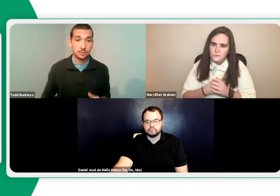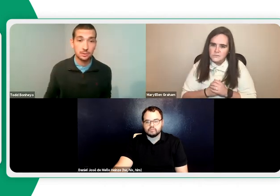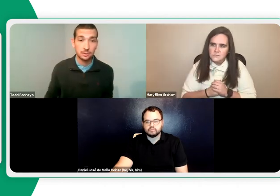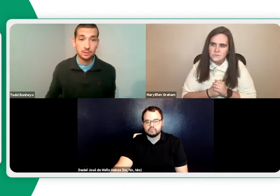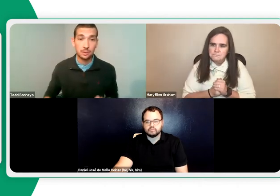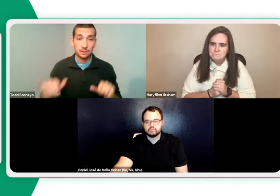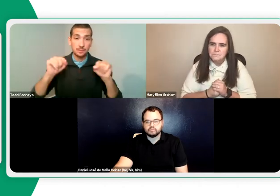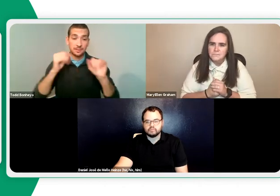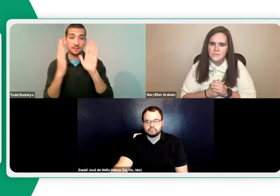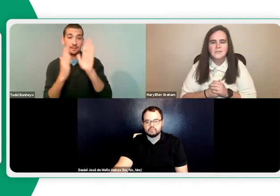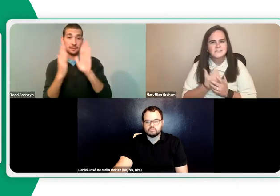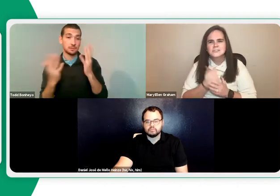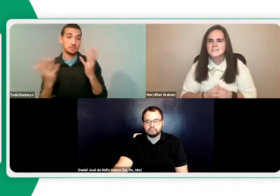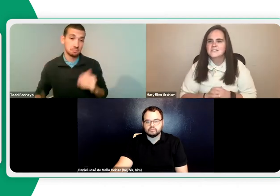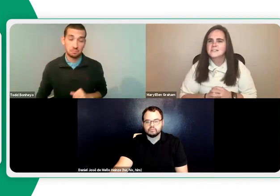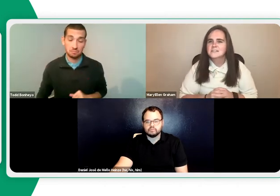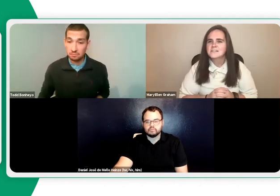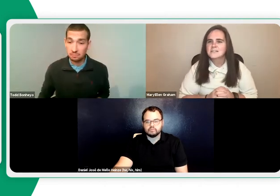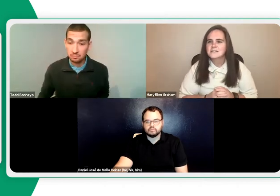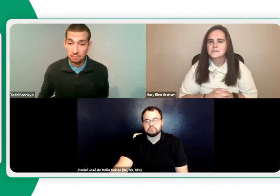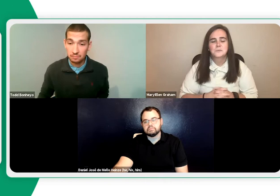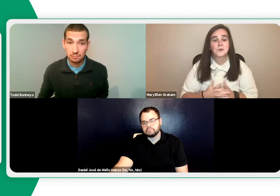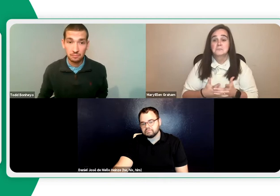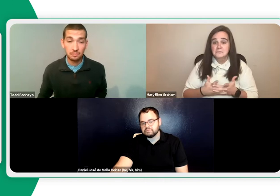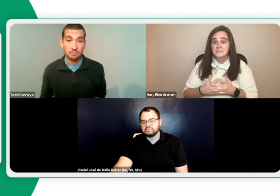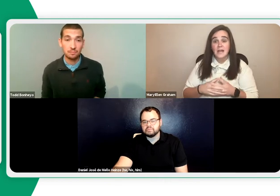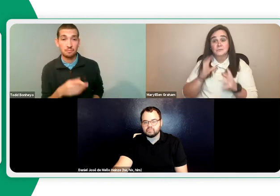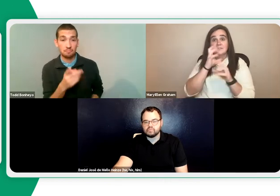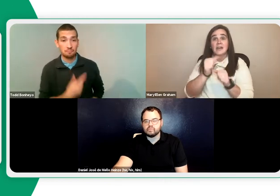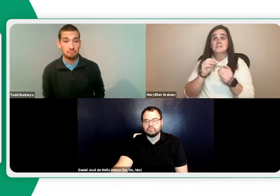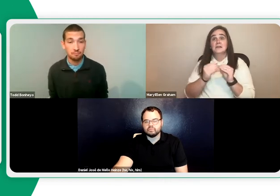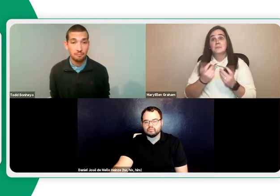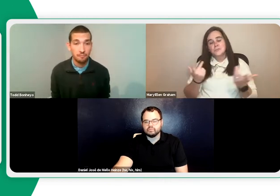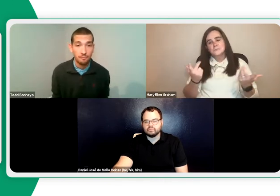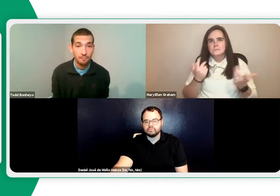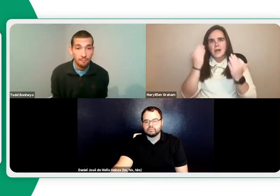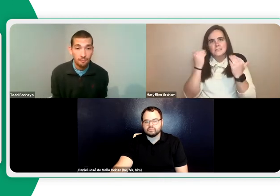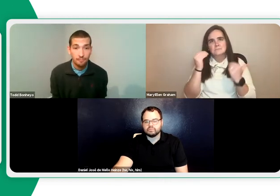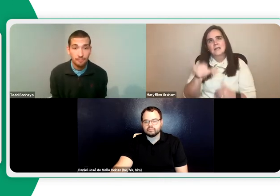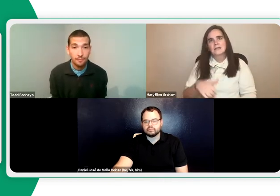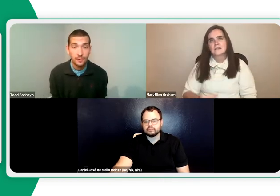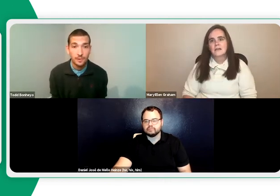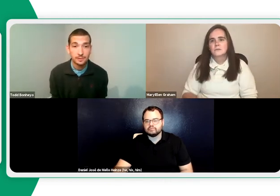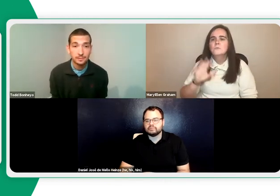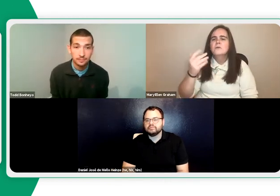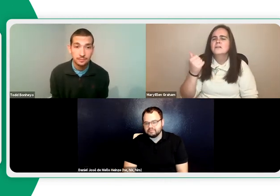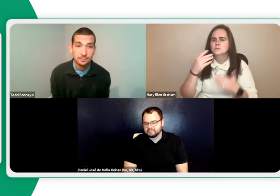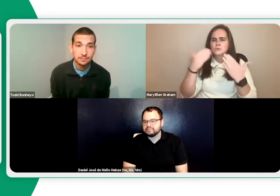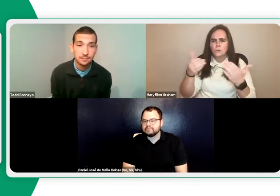conferencing platform. Face-to-face meeting is possible as well. Right. I'm fascinated with those numbers, but I did